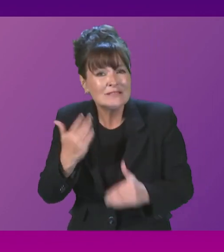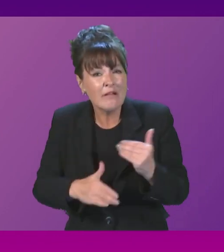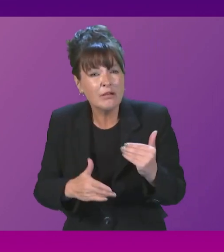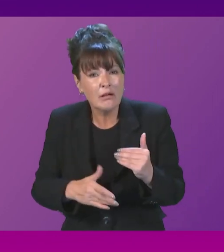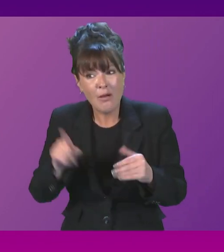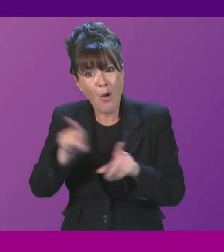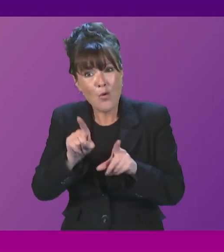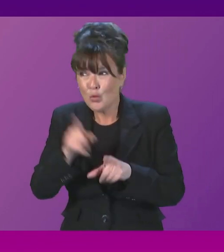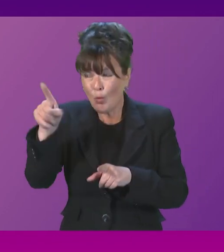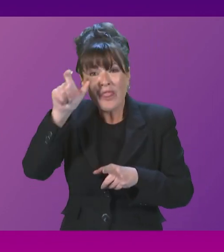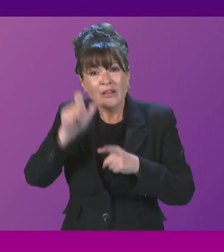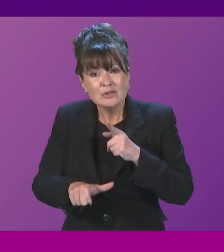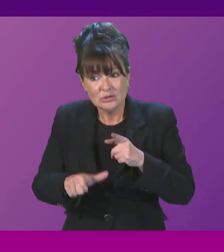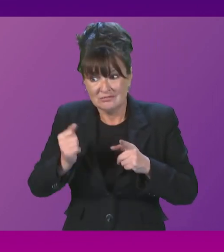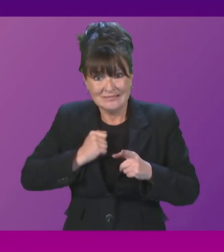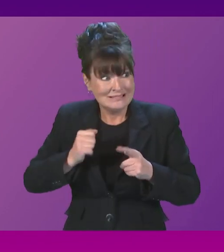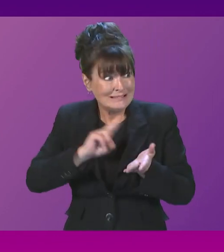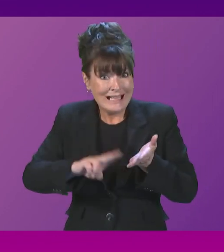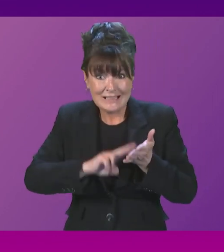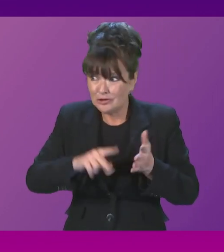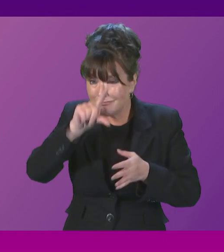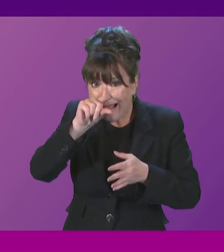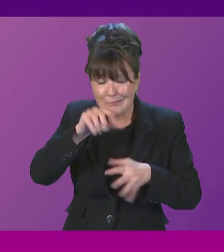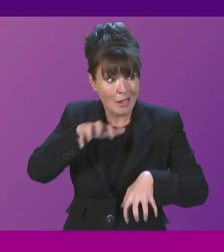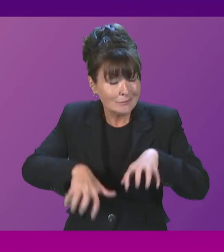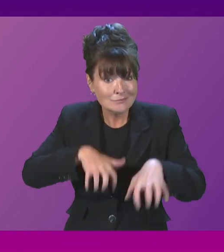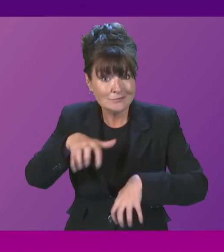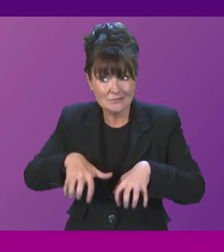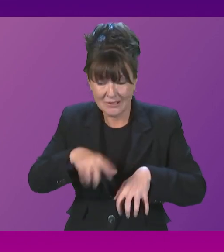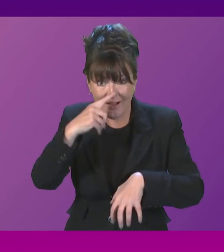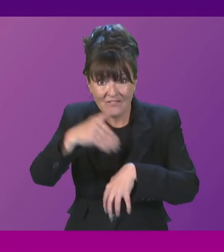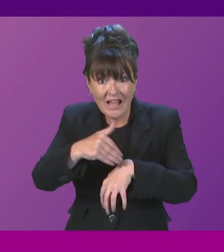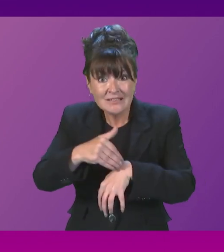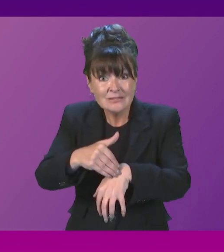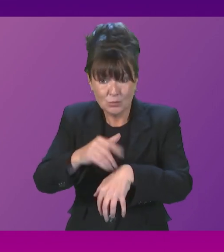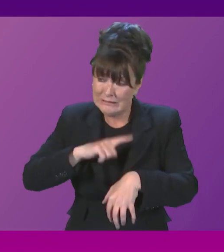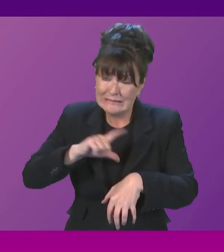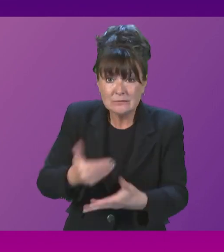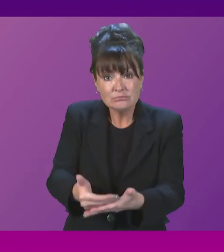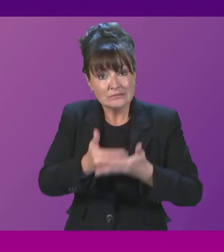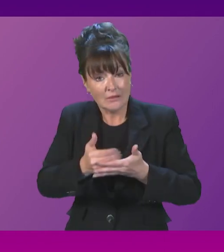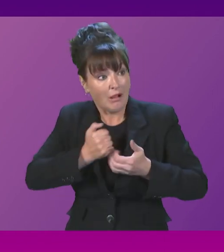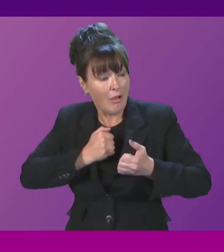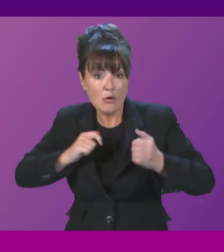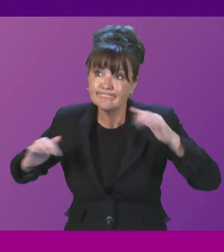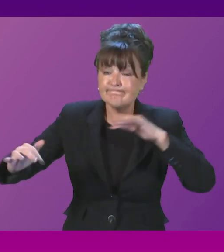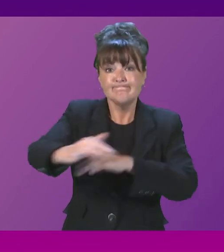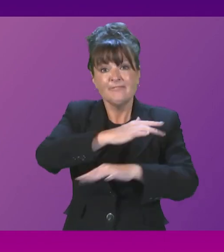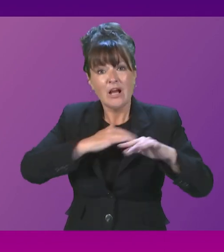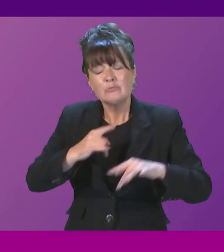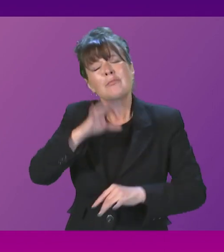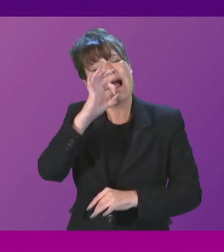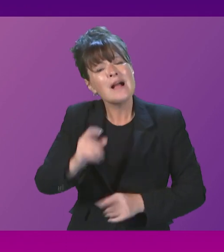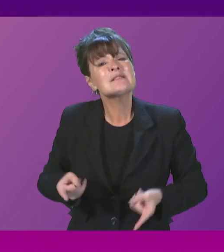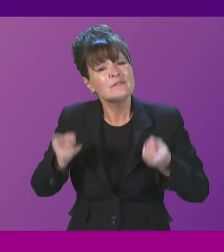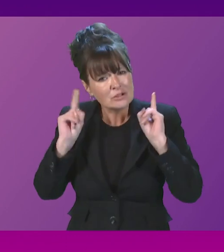RSPB have called on the Scottish Government to do everything it can to ensure our nature is strongly protected. So will the First Minister and her Government